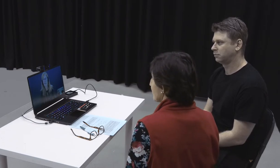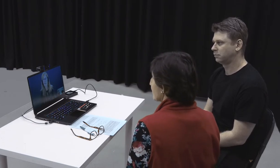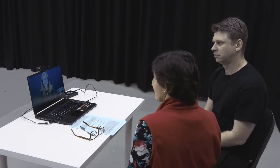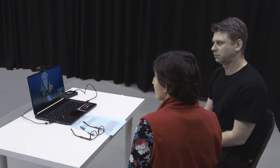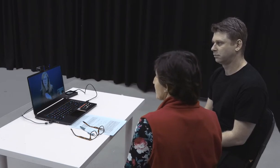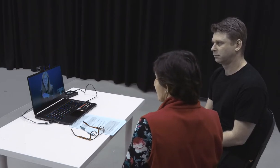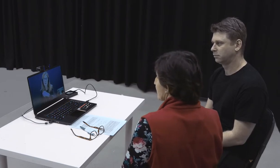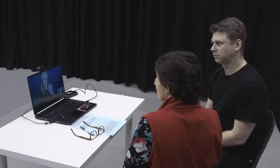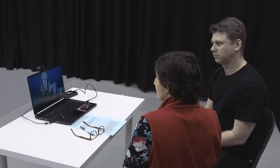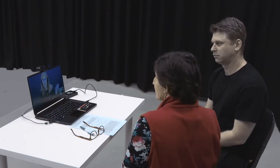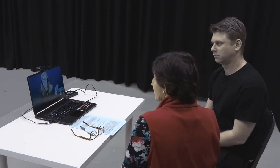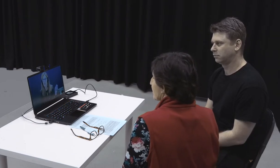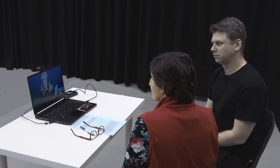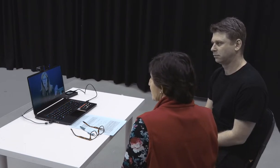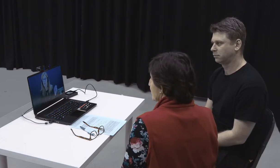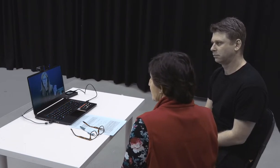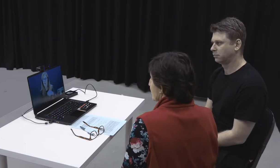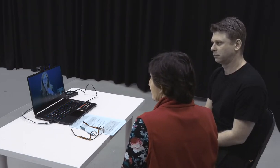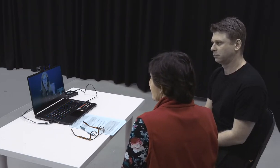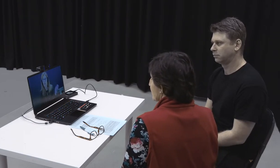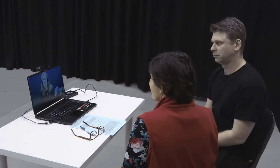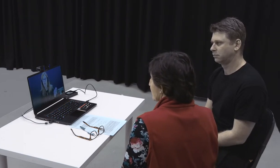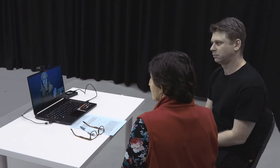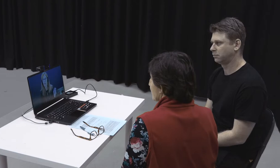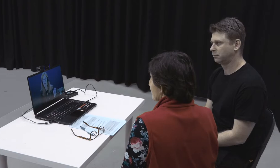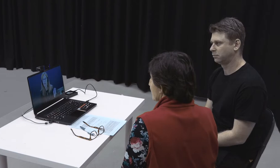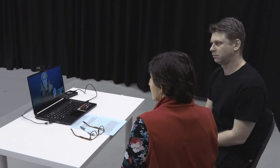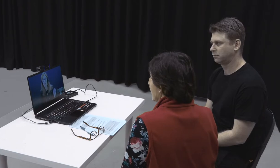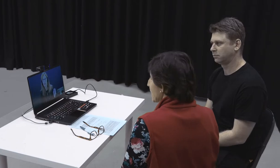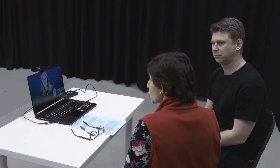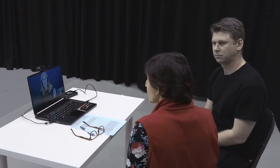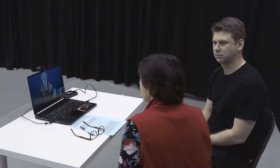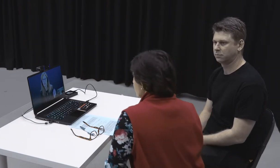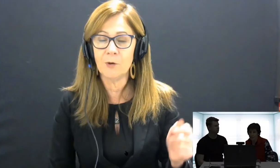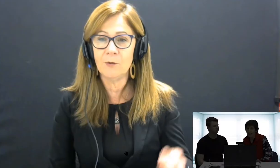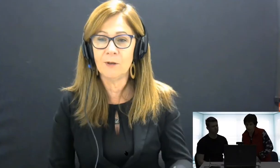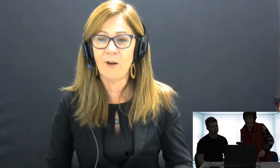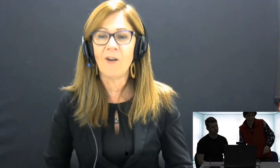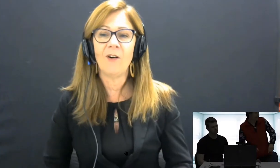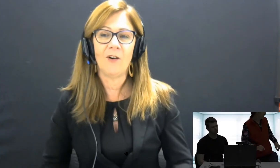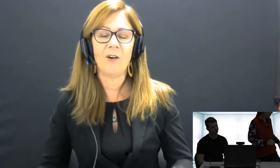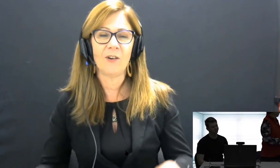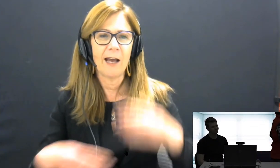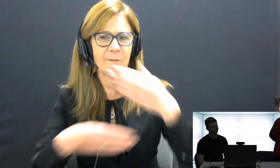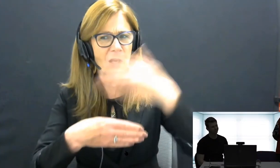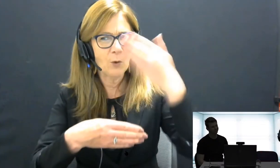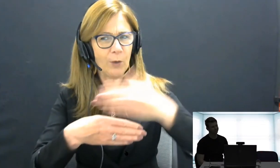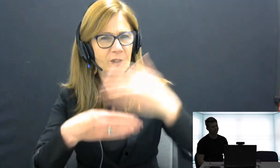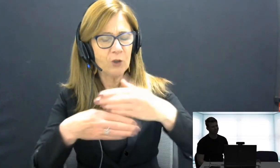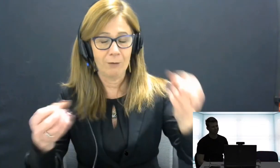for me to see. Is there a way that you can close the blinds or curtains on that window? Yeah, sure. Hang on a second. Yeah.